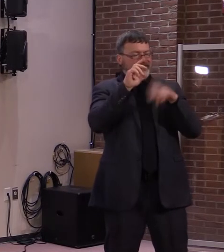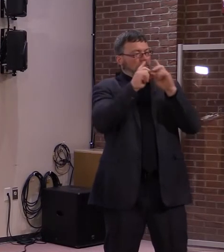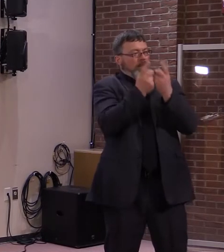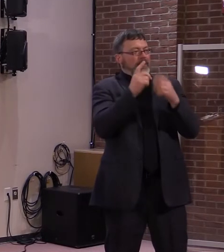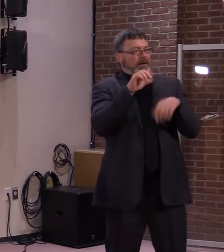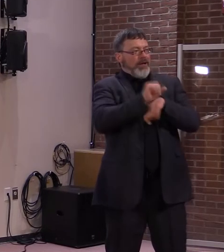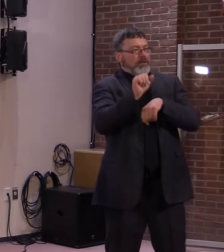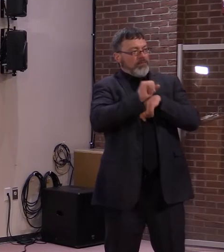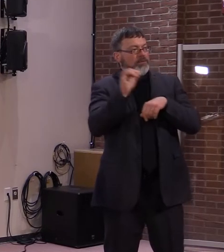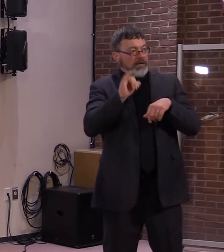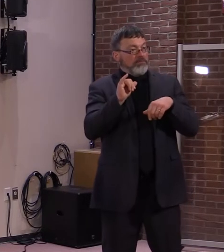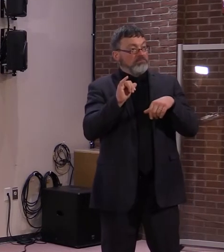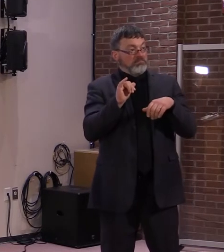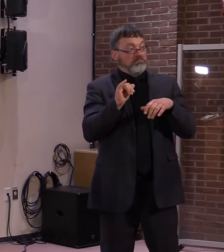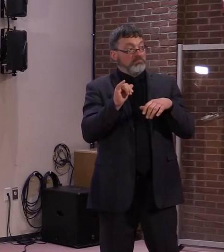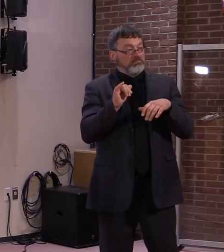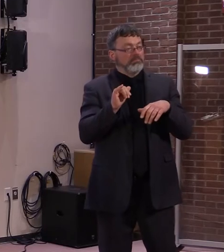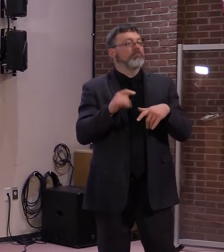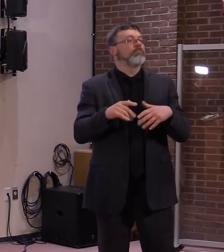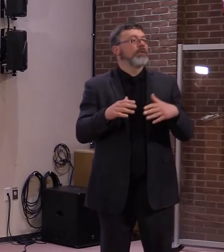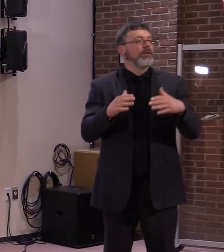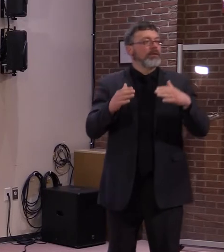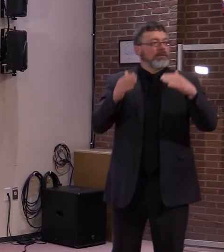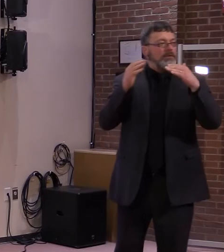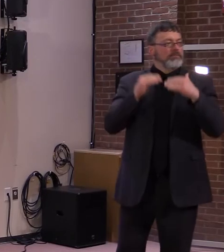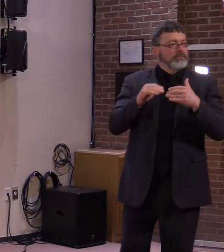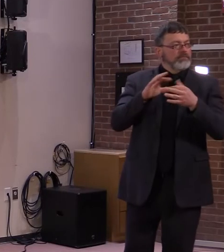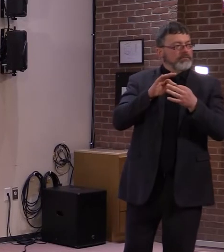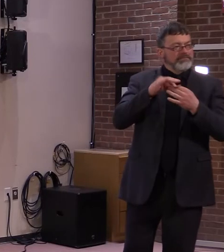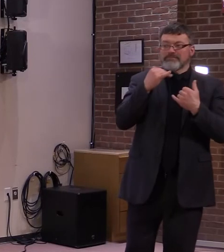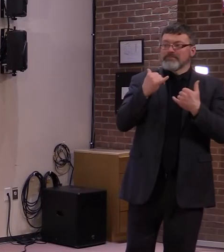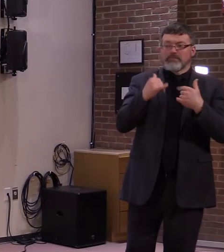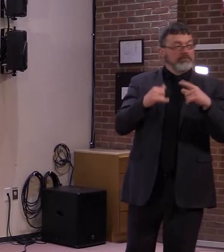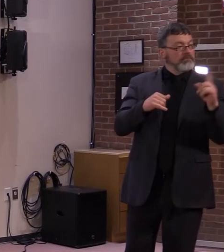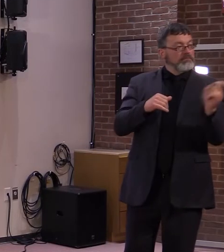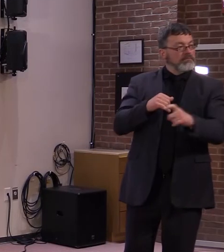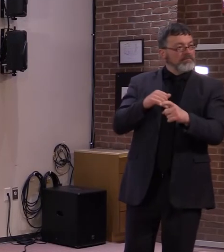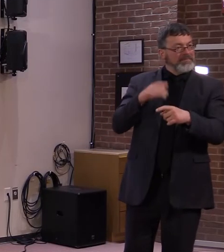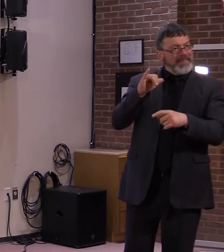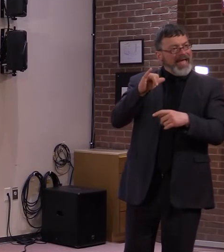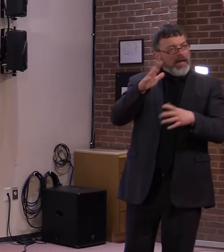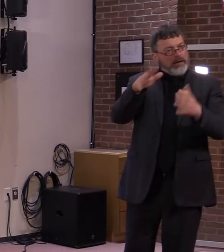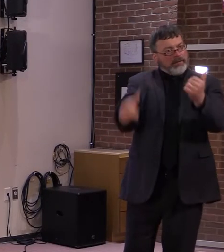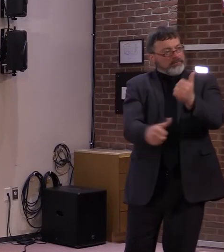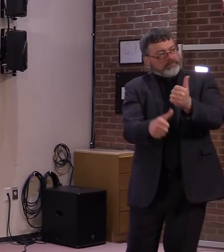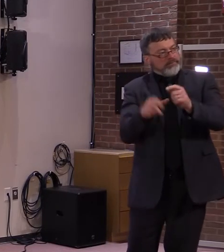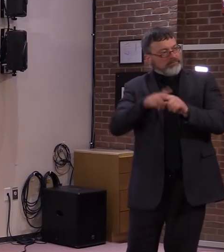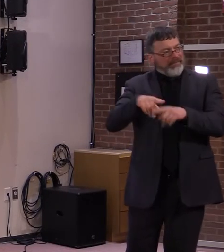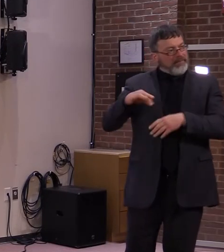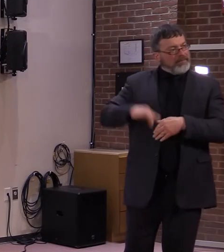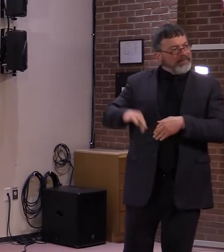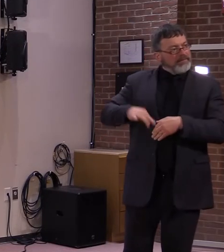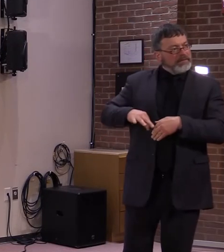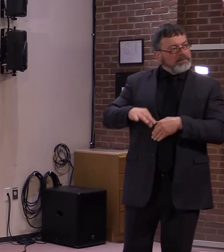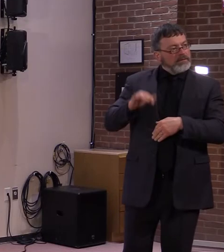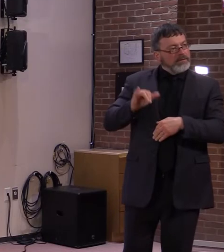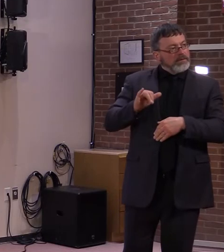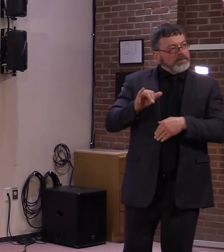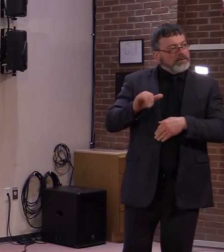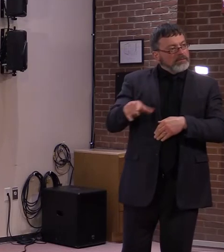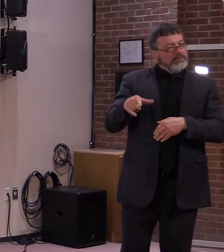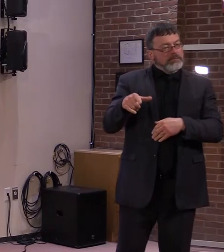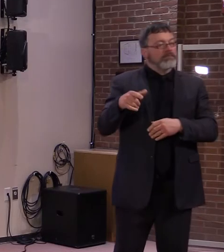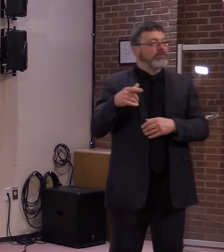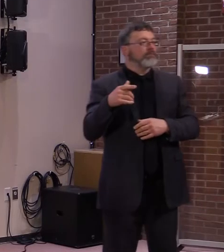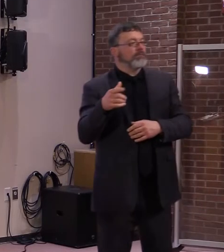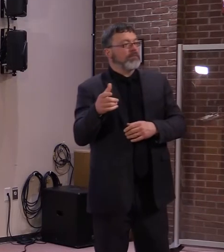about the dependency benefit, and I just want to clarify just real quickly on that, that the department's position,